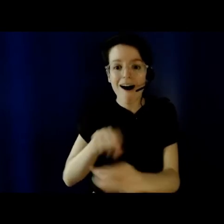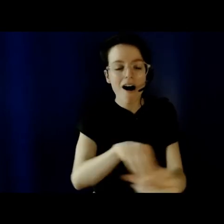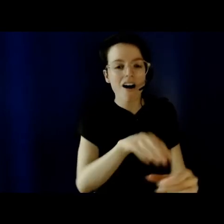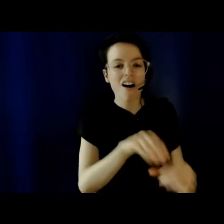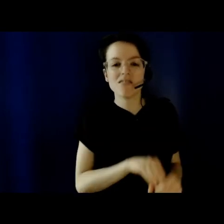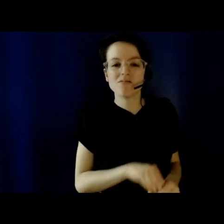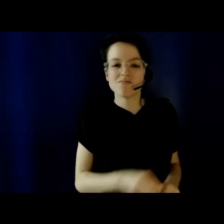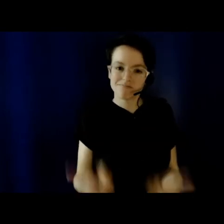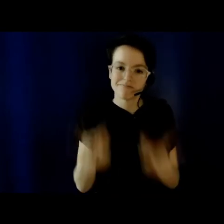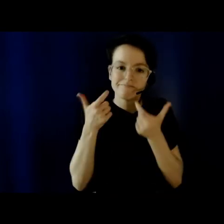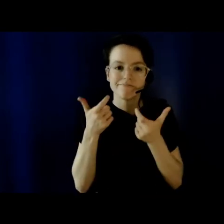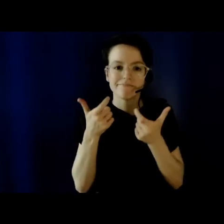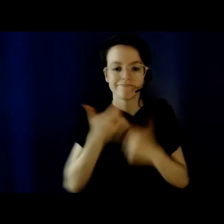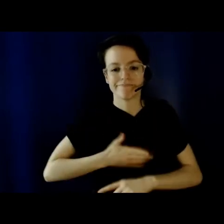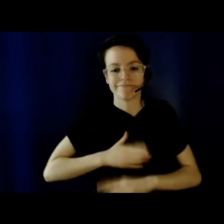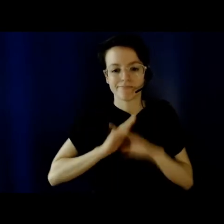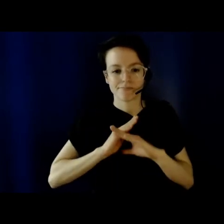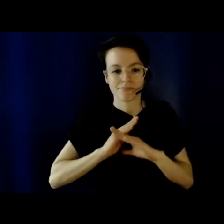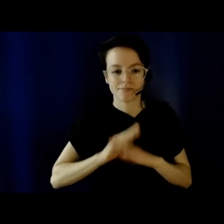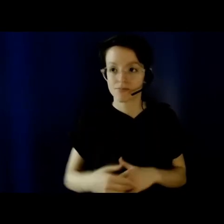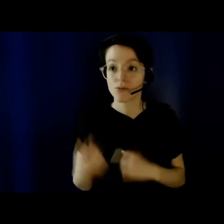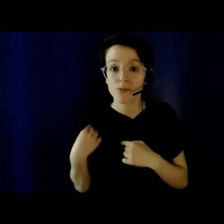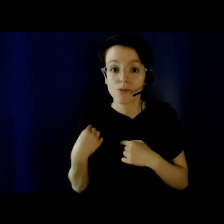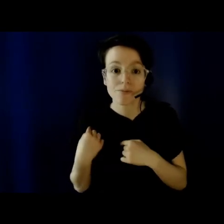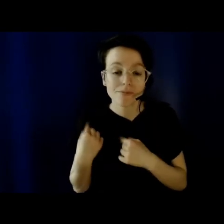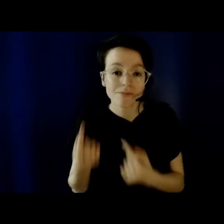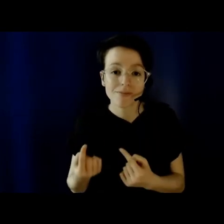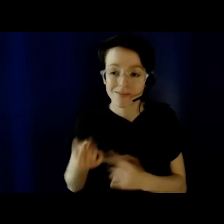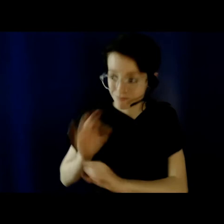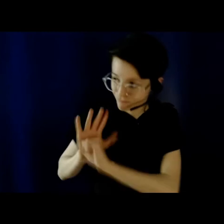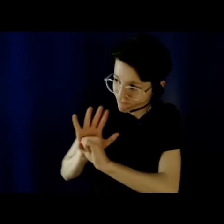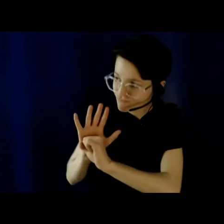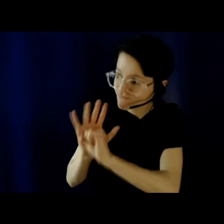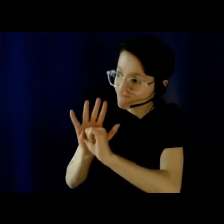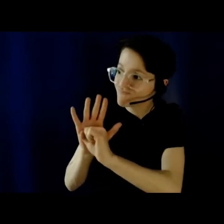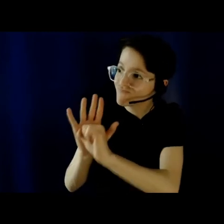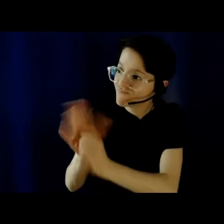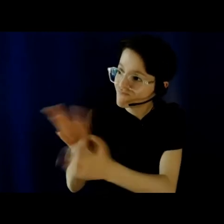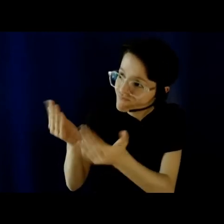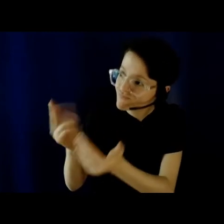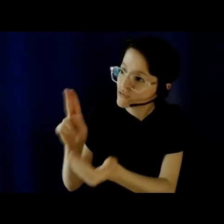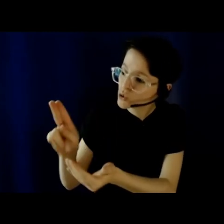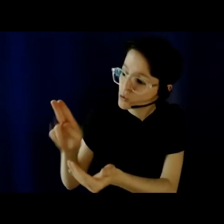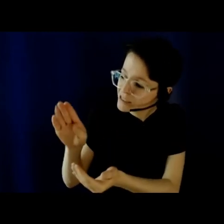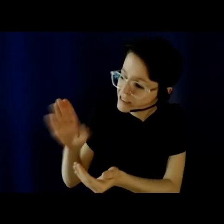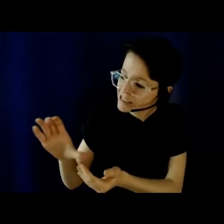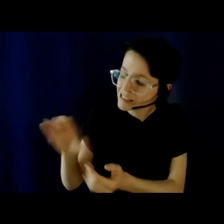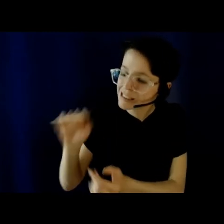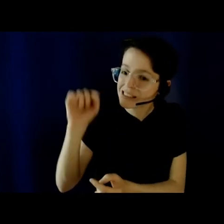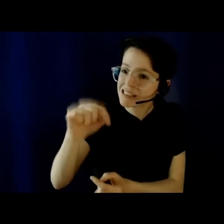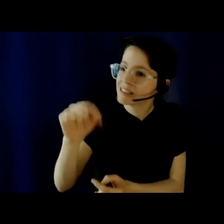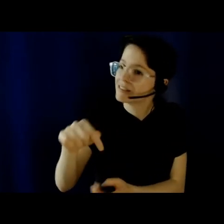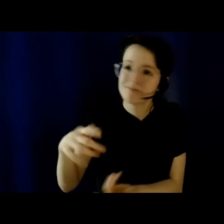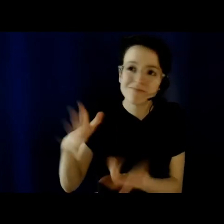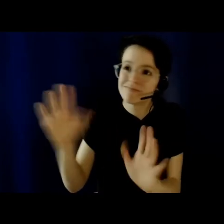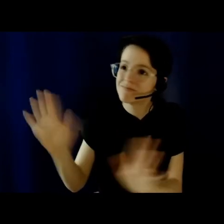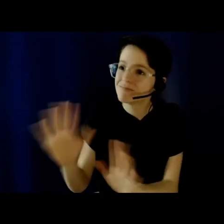many of us had been advocating with UBC long before the return to actually avoid that situation,